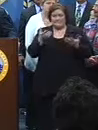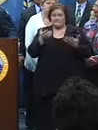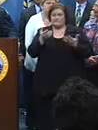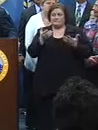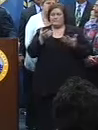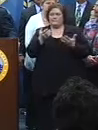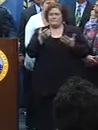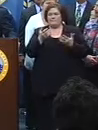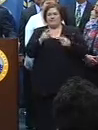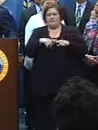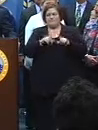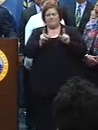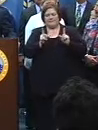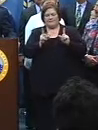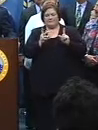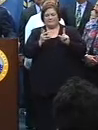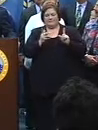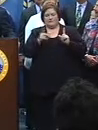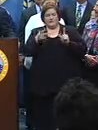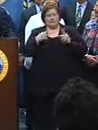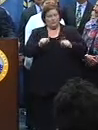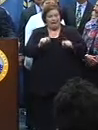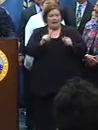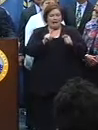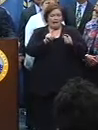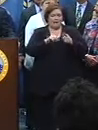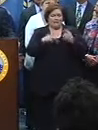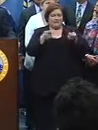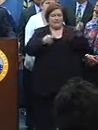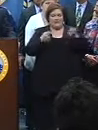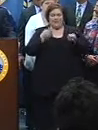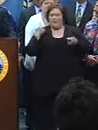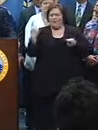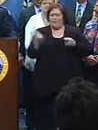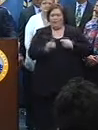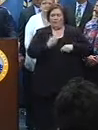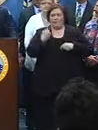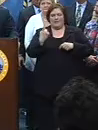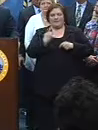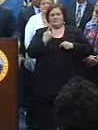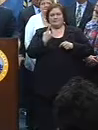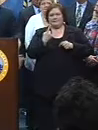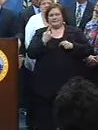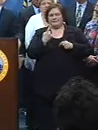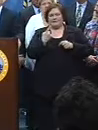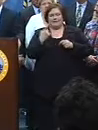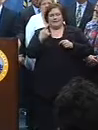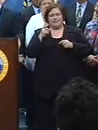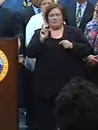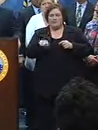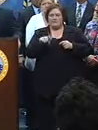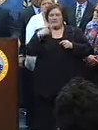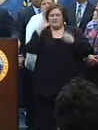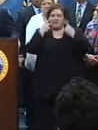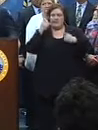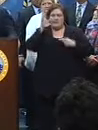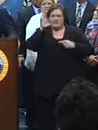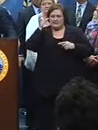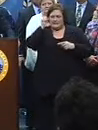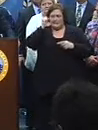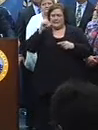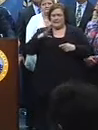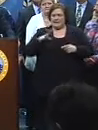You know, but, again, as much as you try to regulate stuff, I always come back, you know, to common sense, common courtesy,